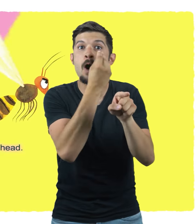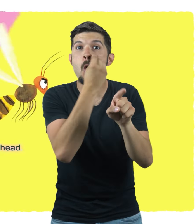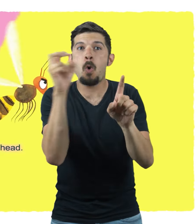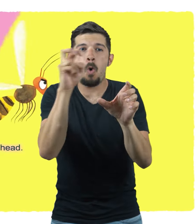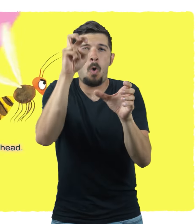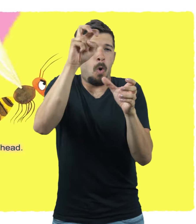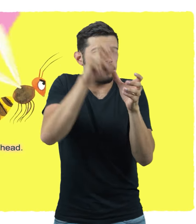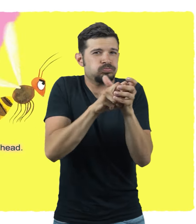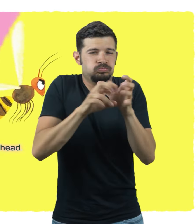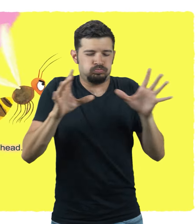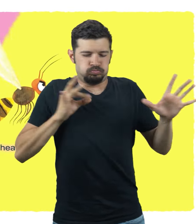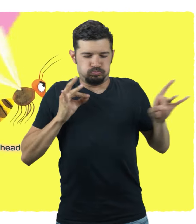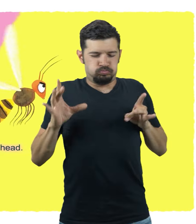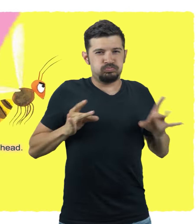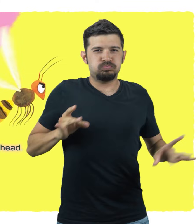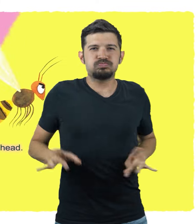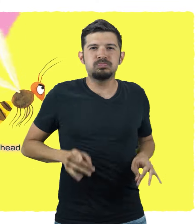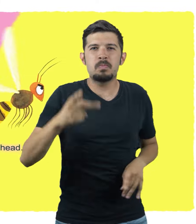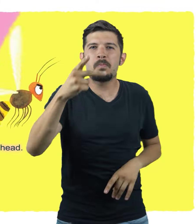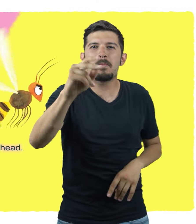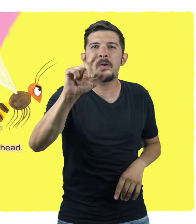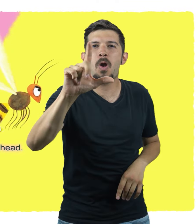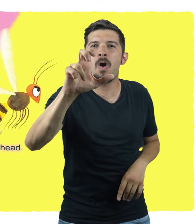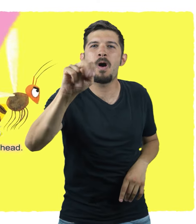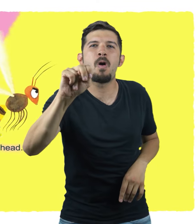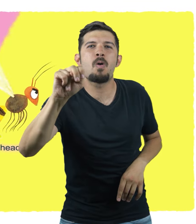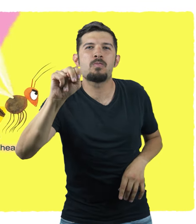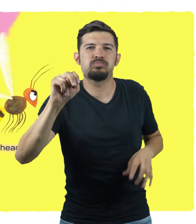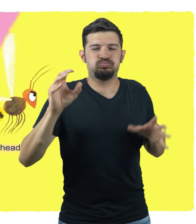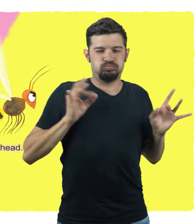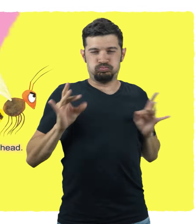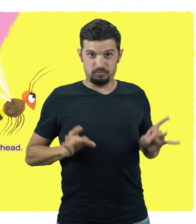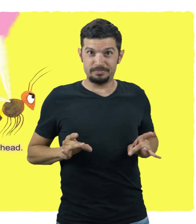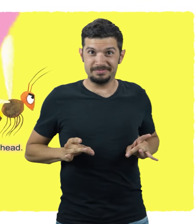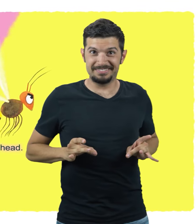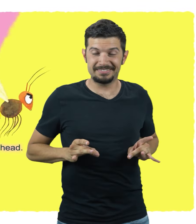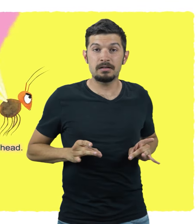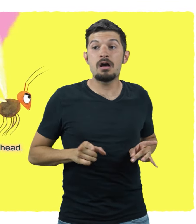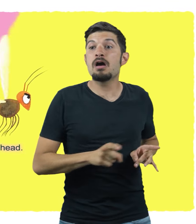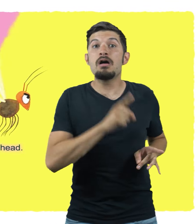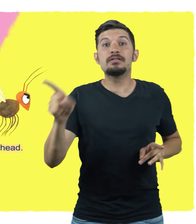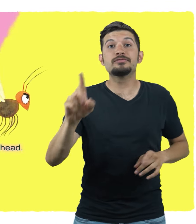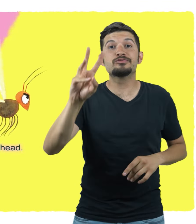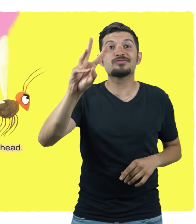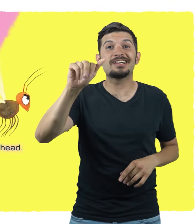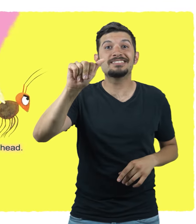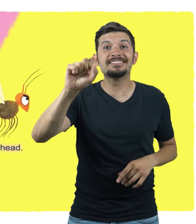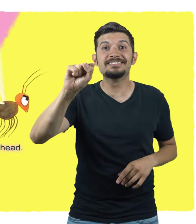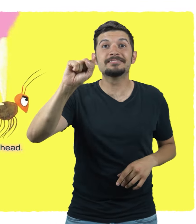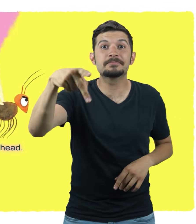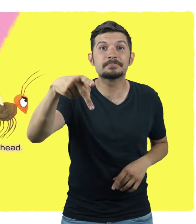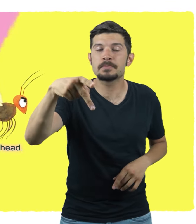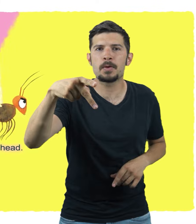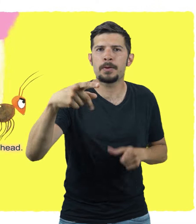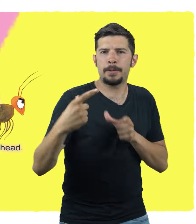bee is the roundest and hairiest. Pollen sticks to its fuzzy body. Wasp have skinny,